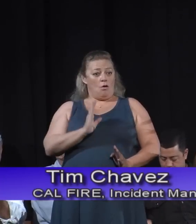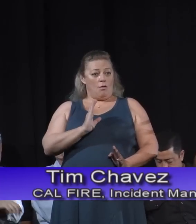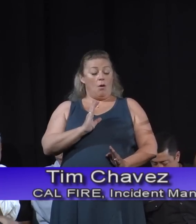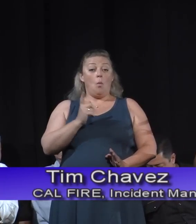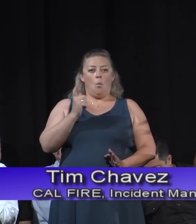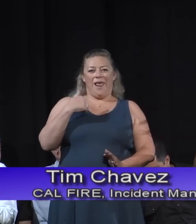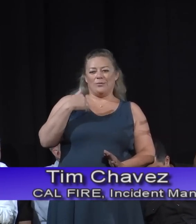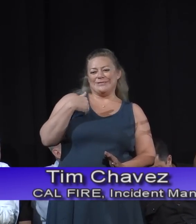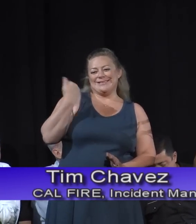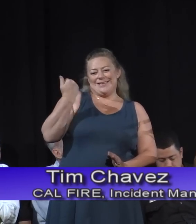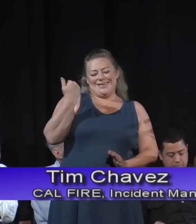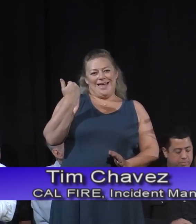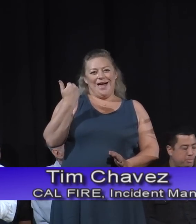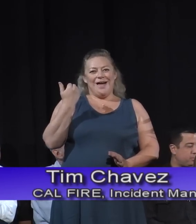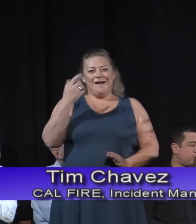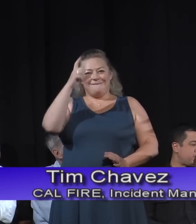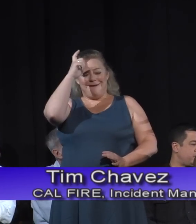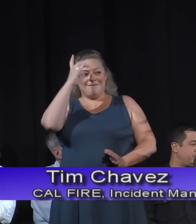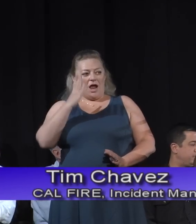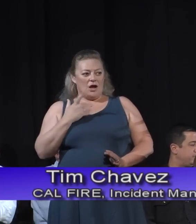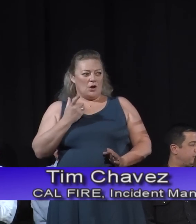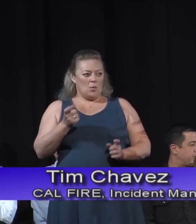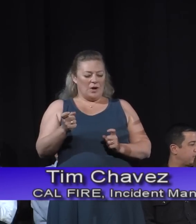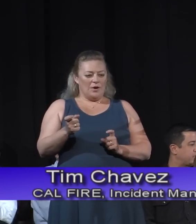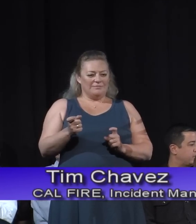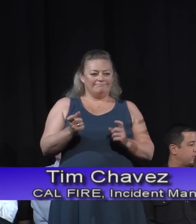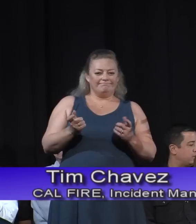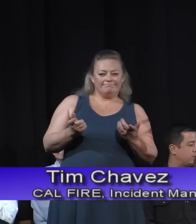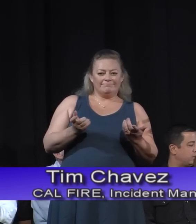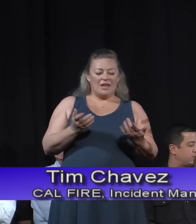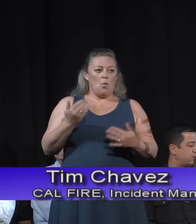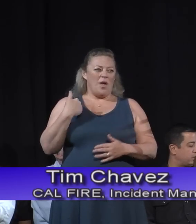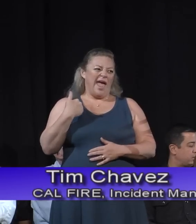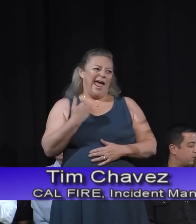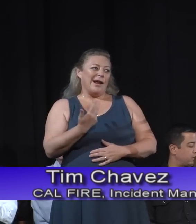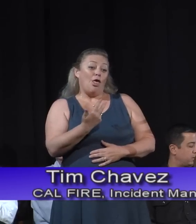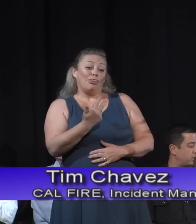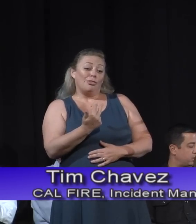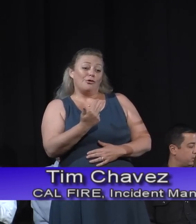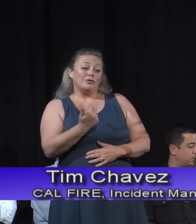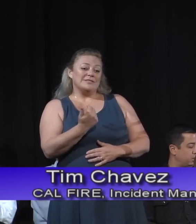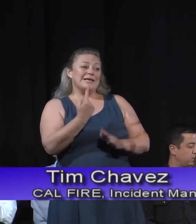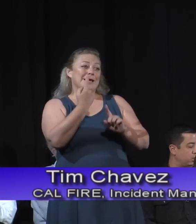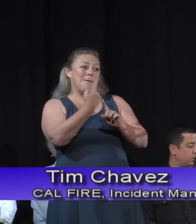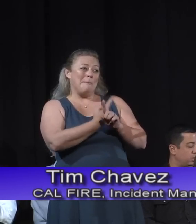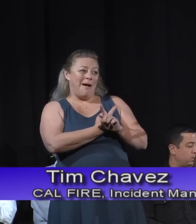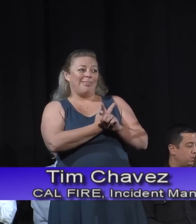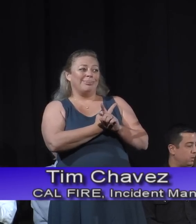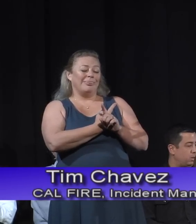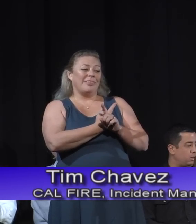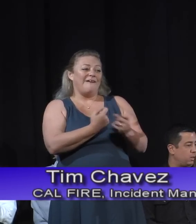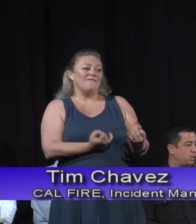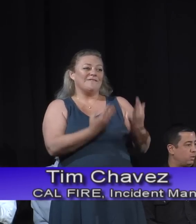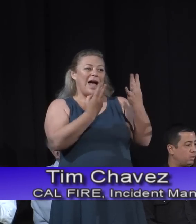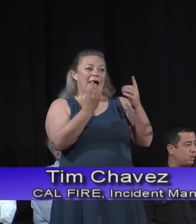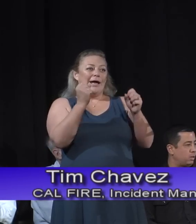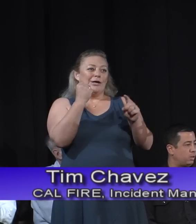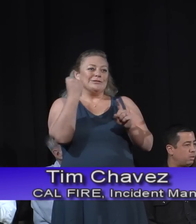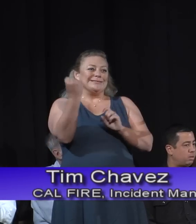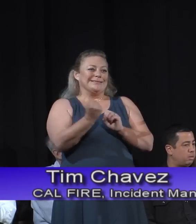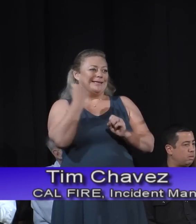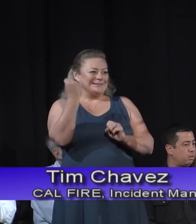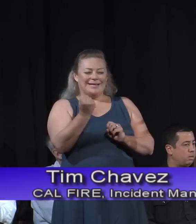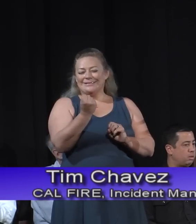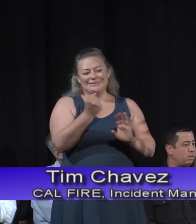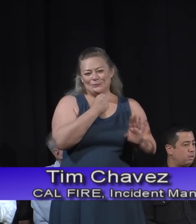amongst ourselves that California, Southern California in particular, had a 13 month fire season. It's not true every